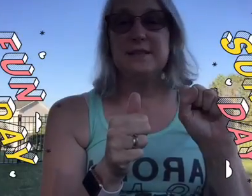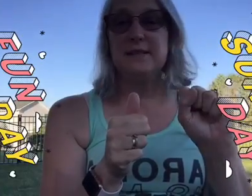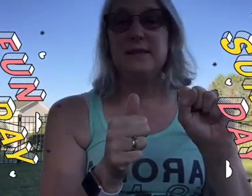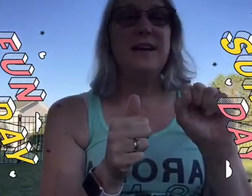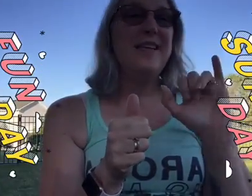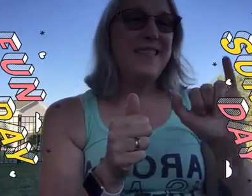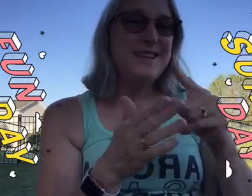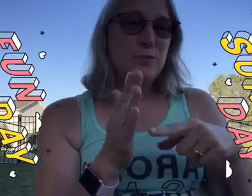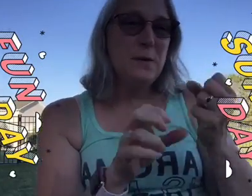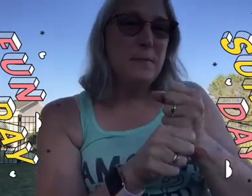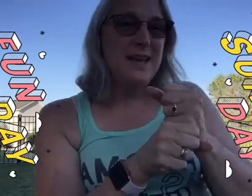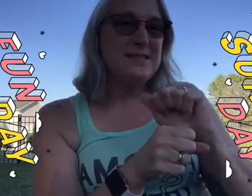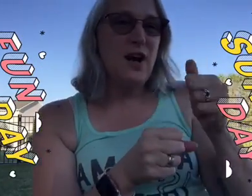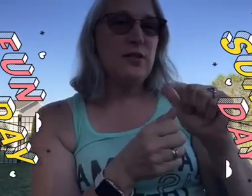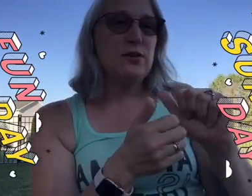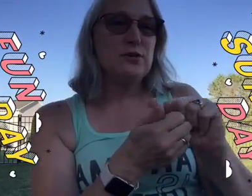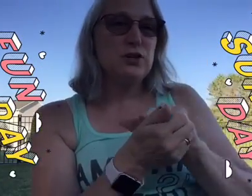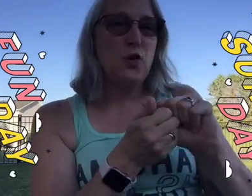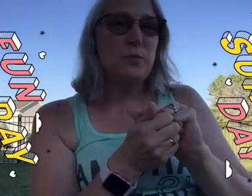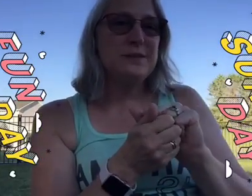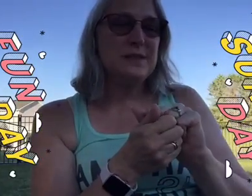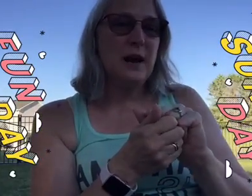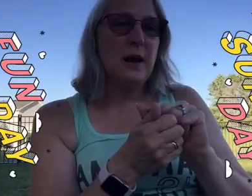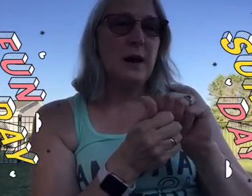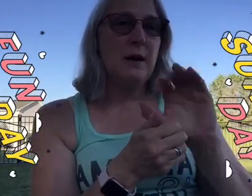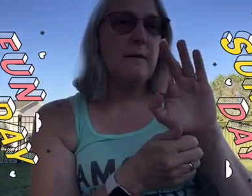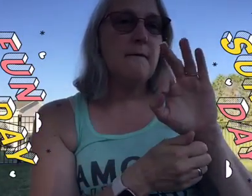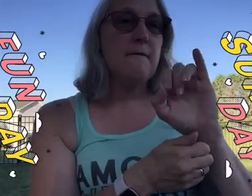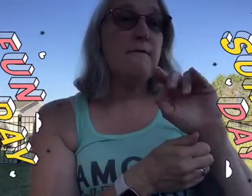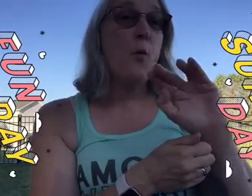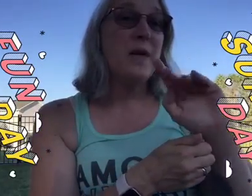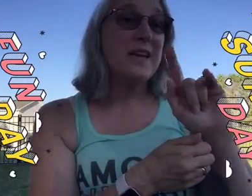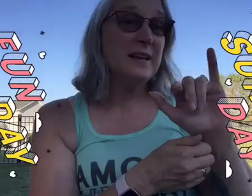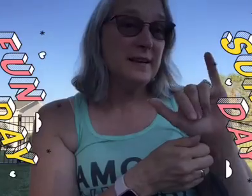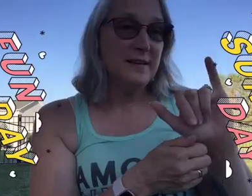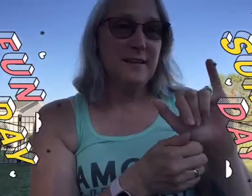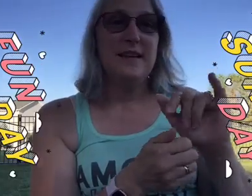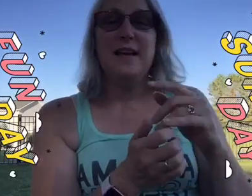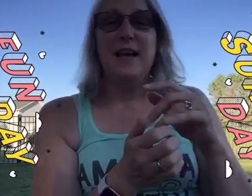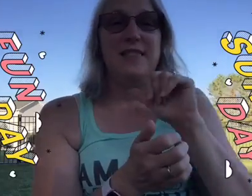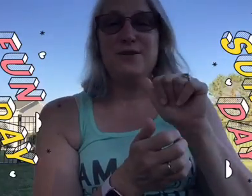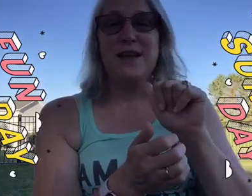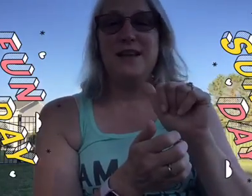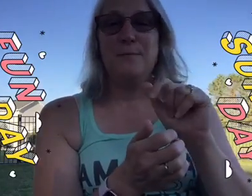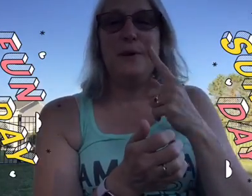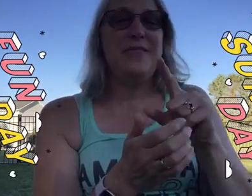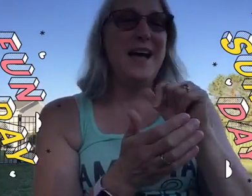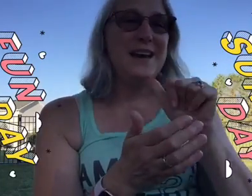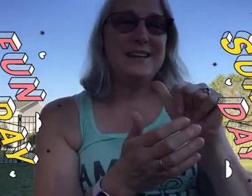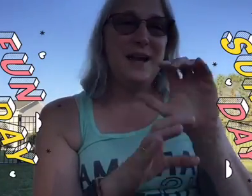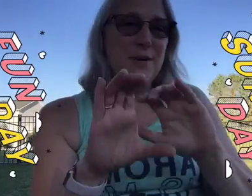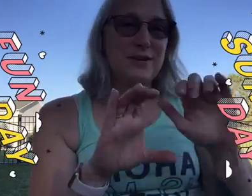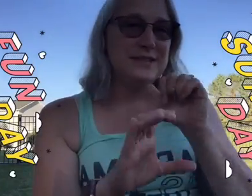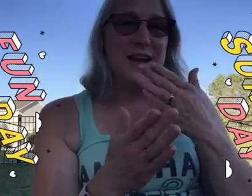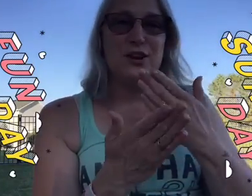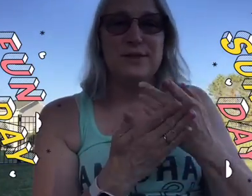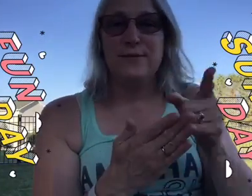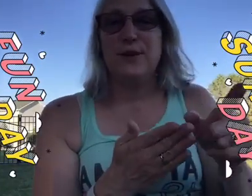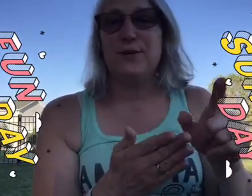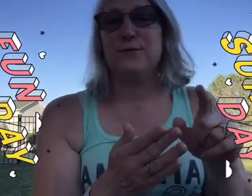that's what makes other soaps foaming and there but that chemicals not good for you